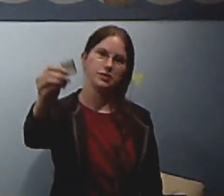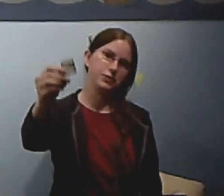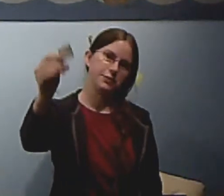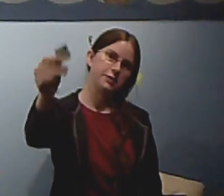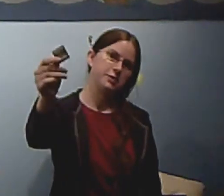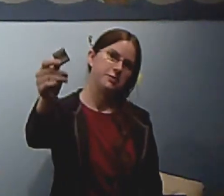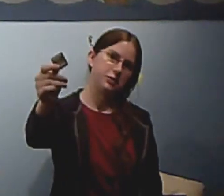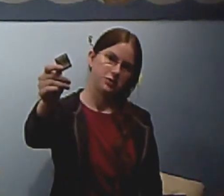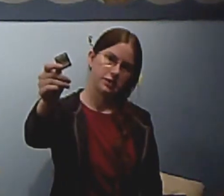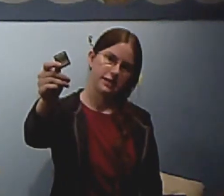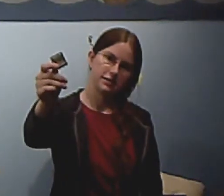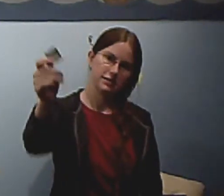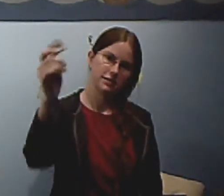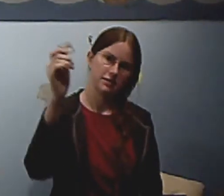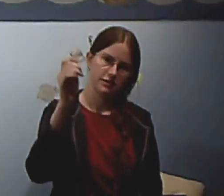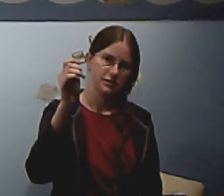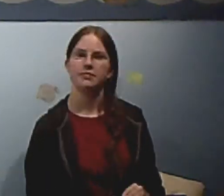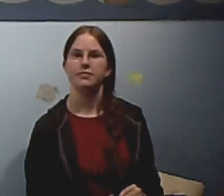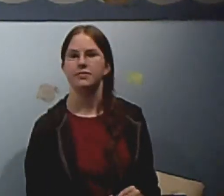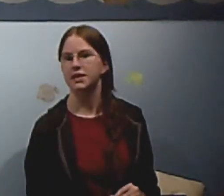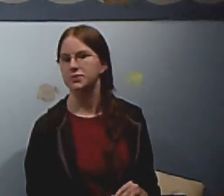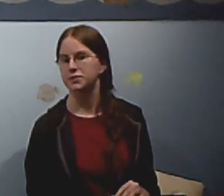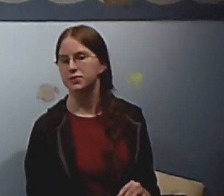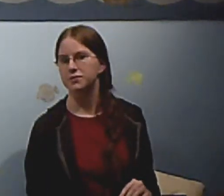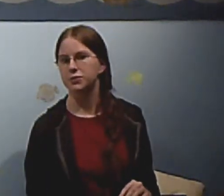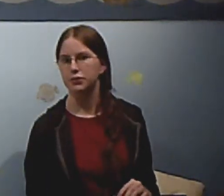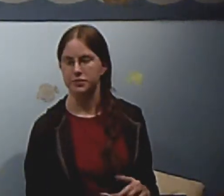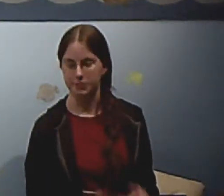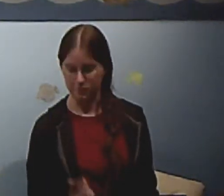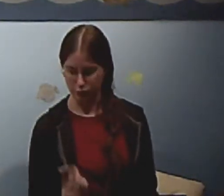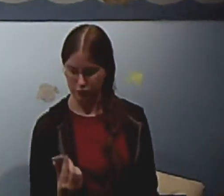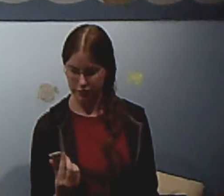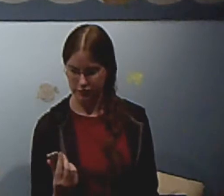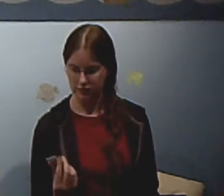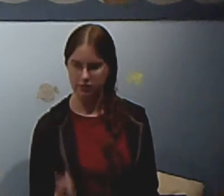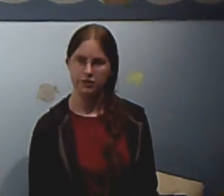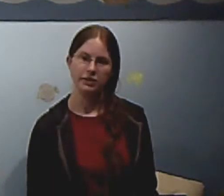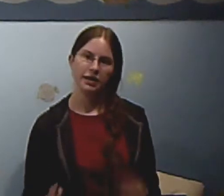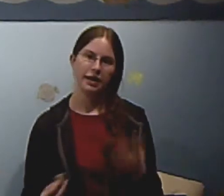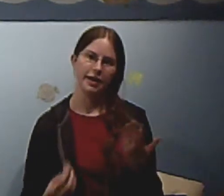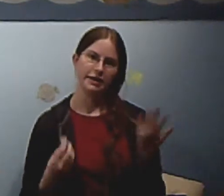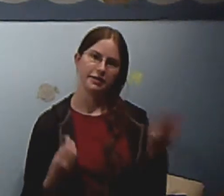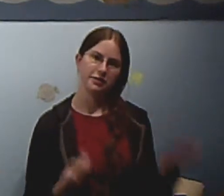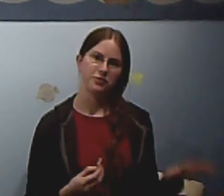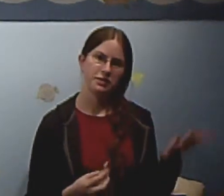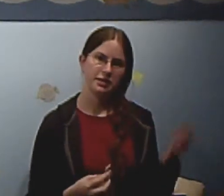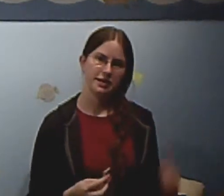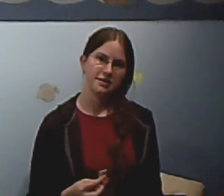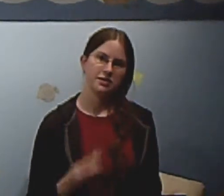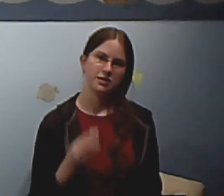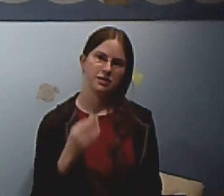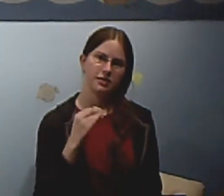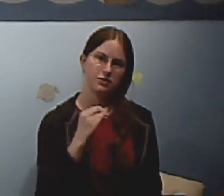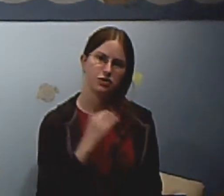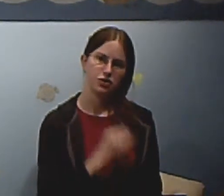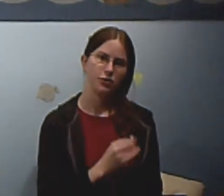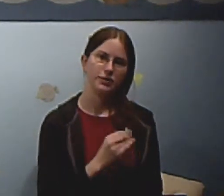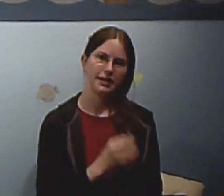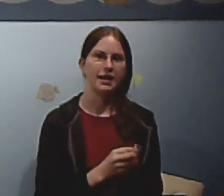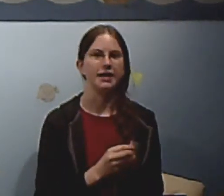me this one, which is Spirit Tracks. And then we move forward a bit more. And I get the 3DS, so that